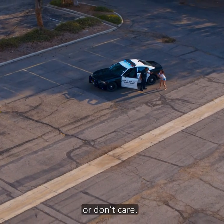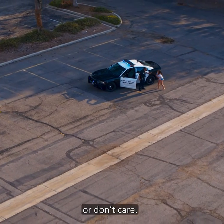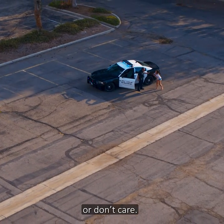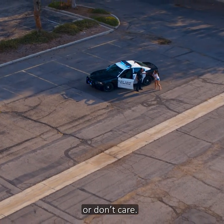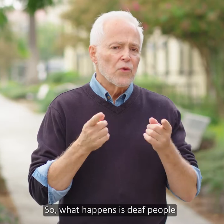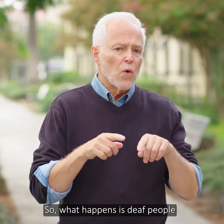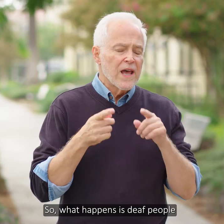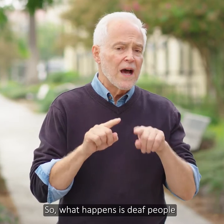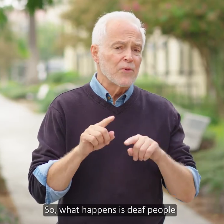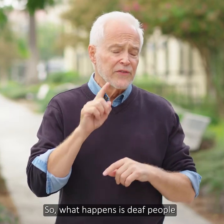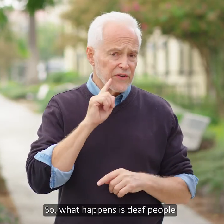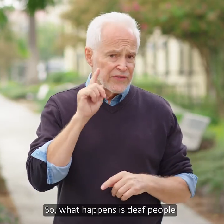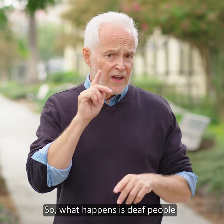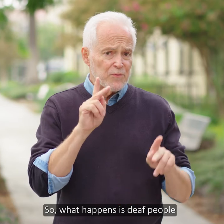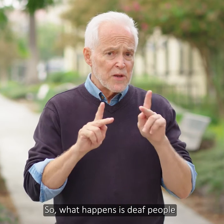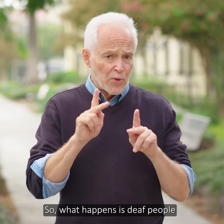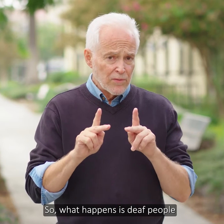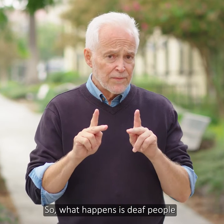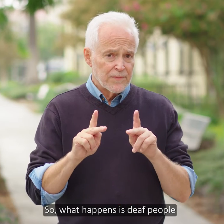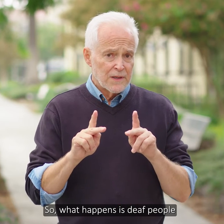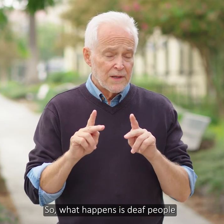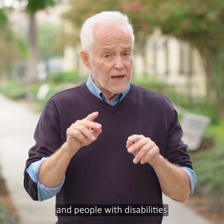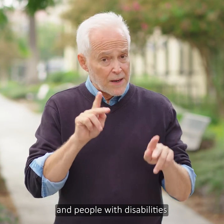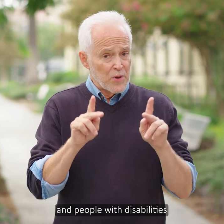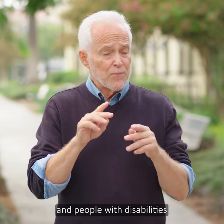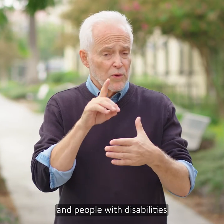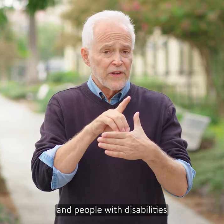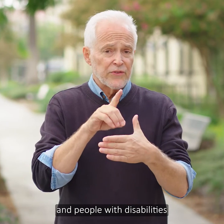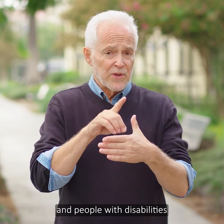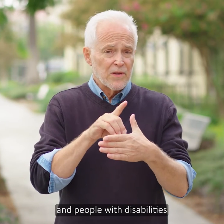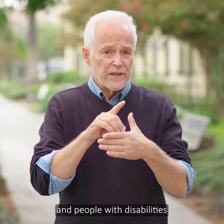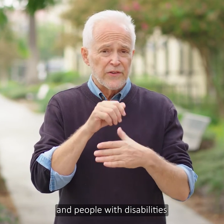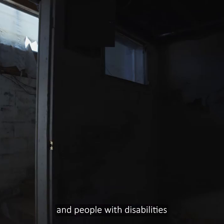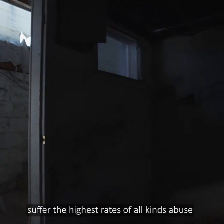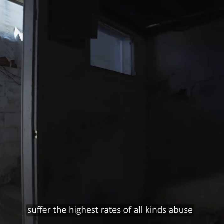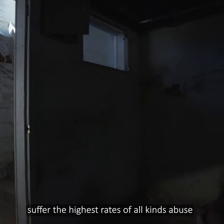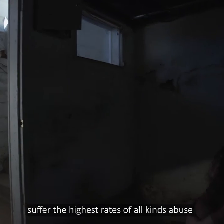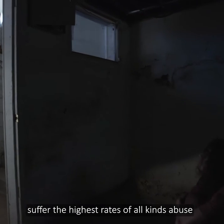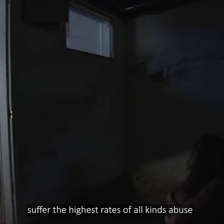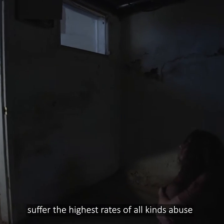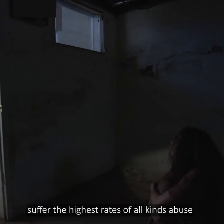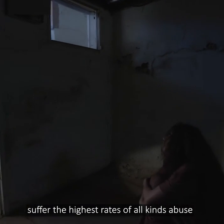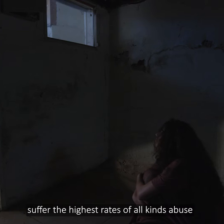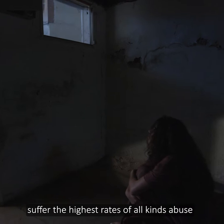So what happens is deaf people and people with disabilities suffer the highest rates